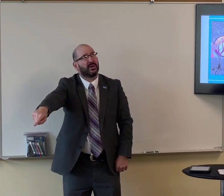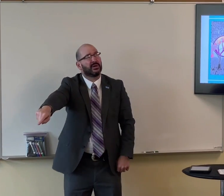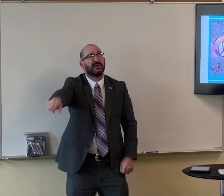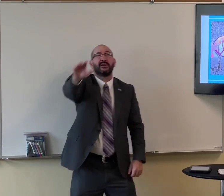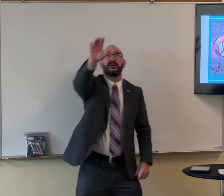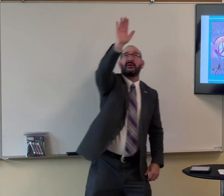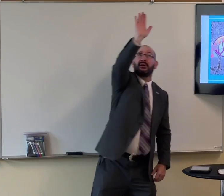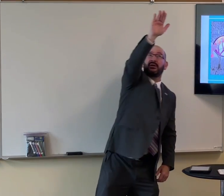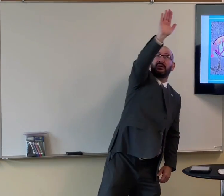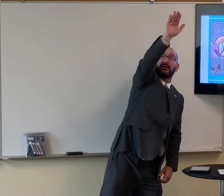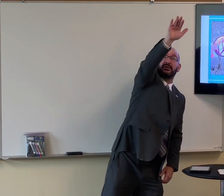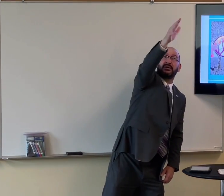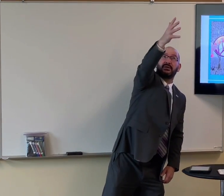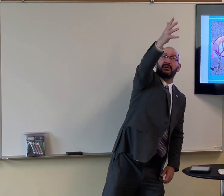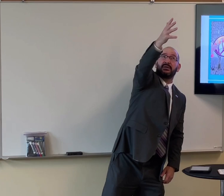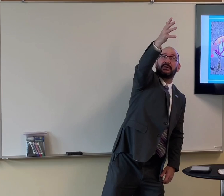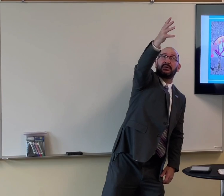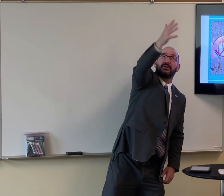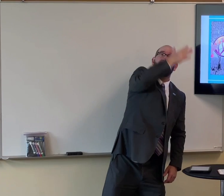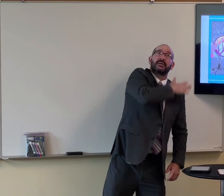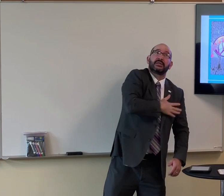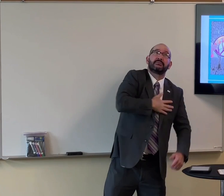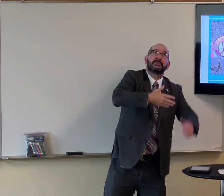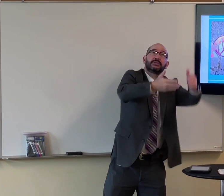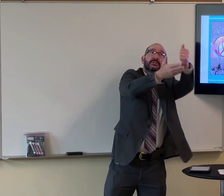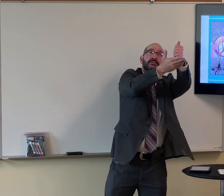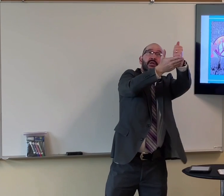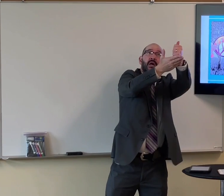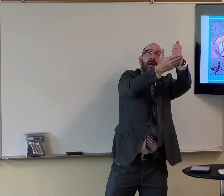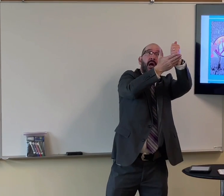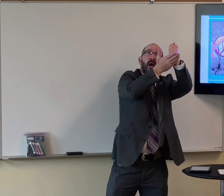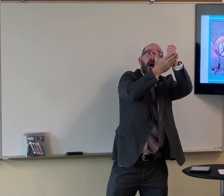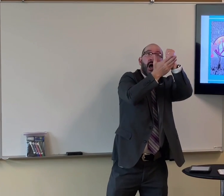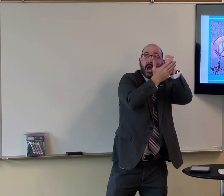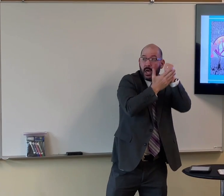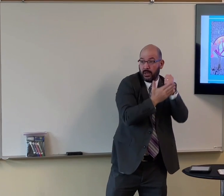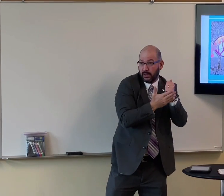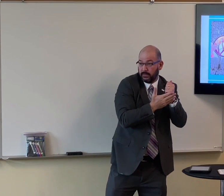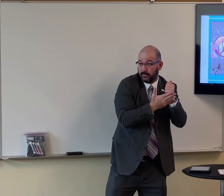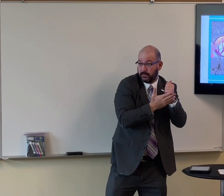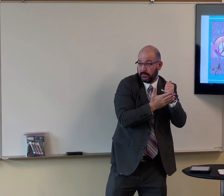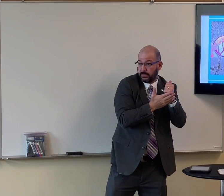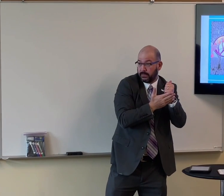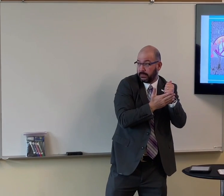It's, you know, it's hard to go through, God. I'm not really enjoying this. I need your help.